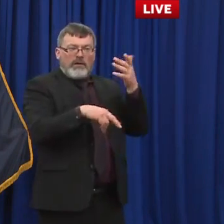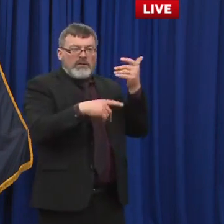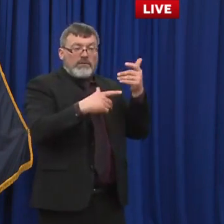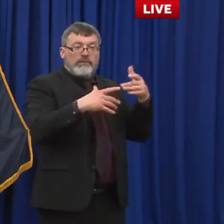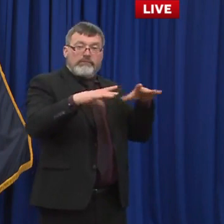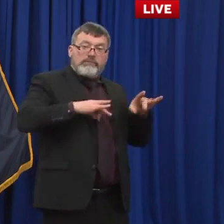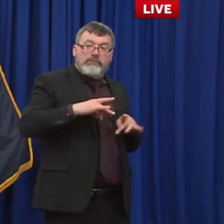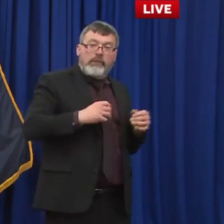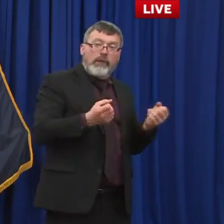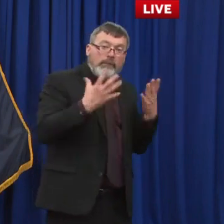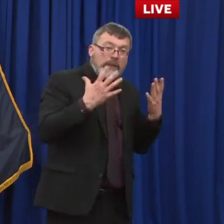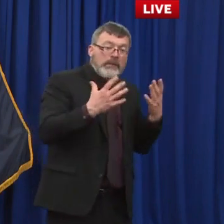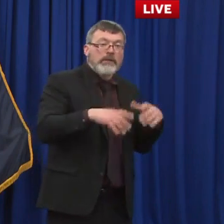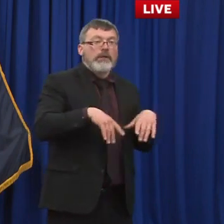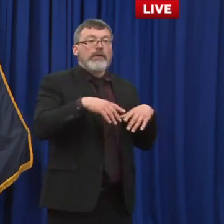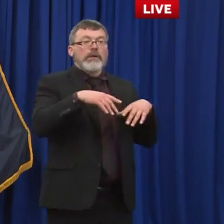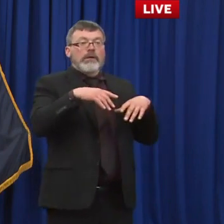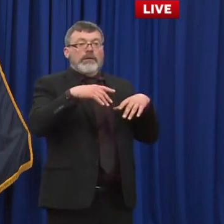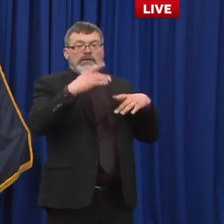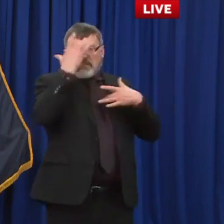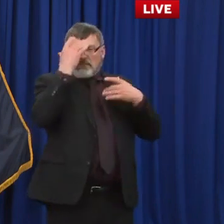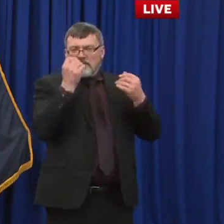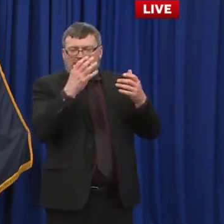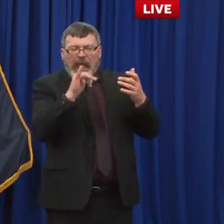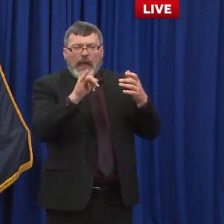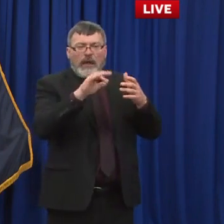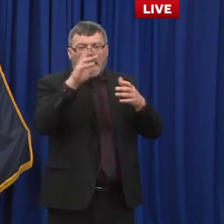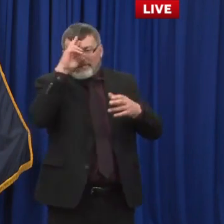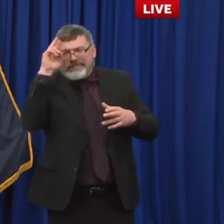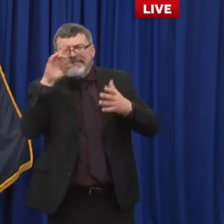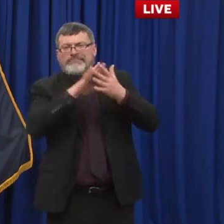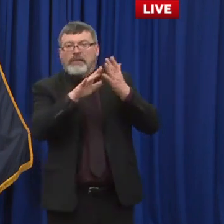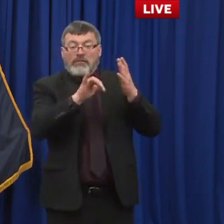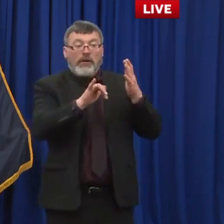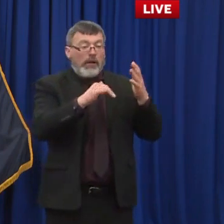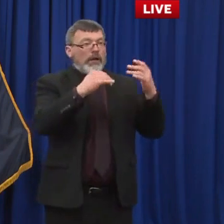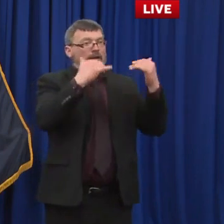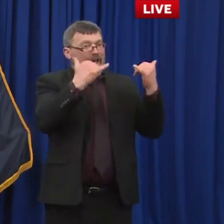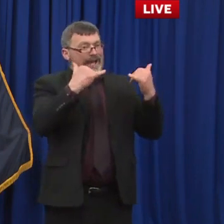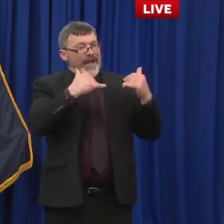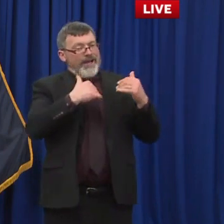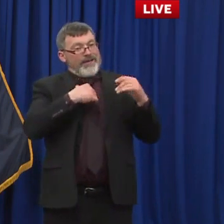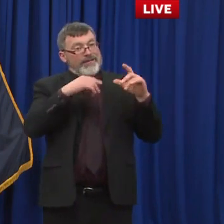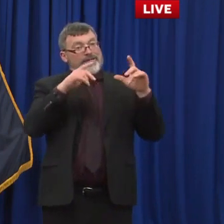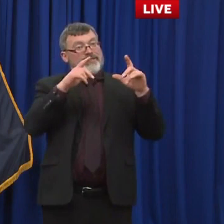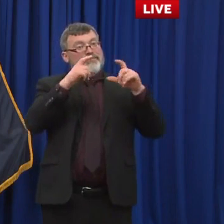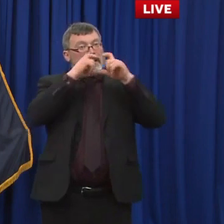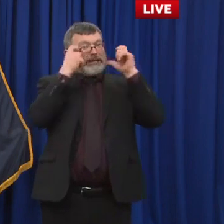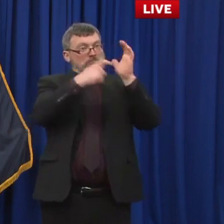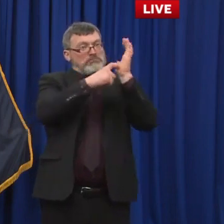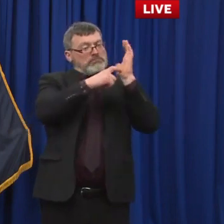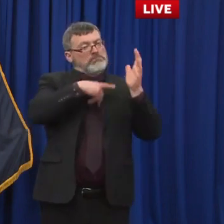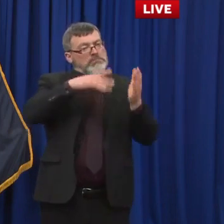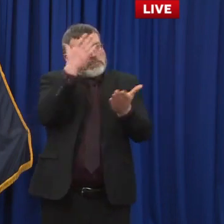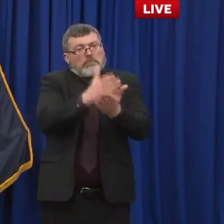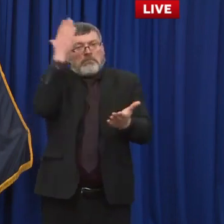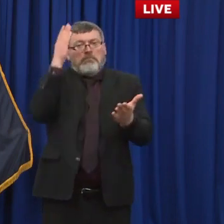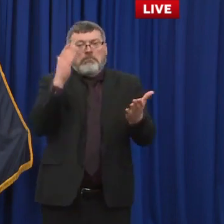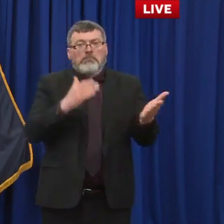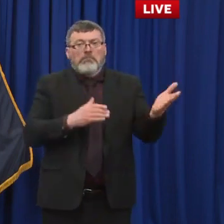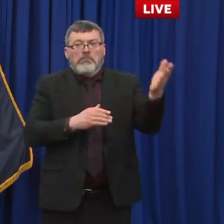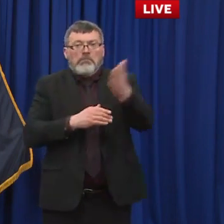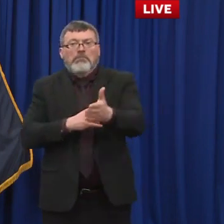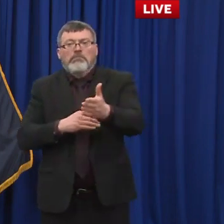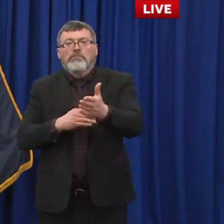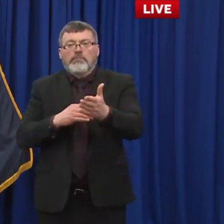pulling back on some of on the business restrictions on me stuff it's all data driven and frankly you know when we're telling that story that's a